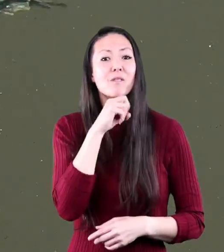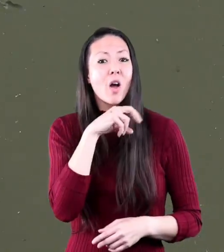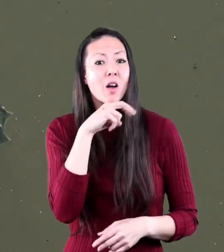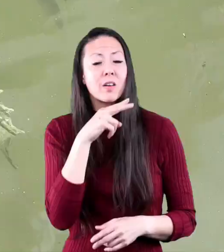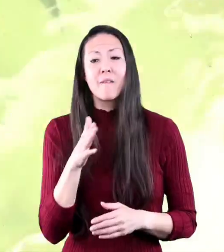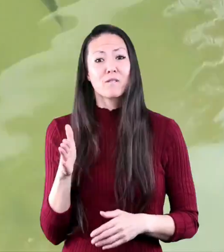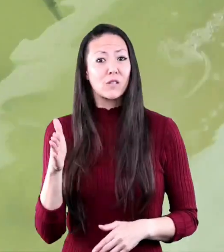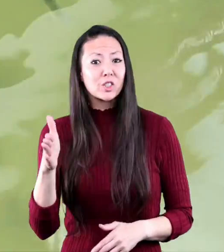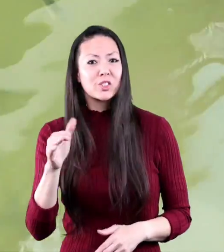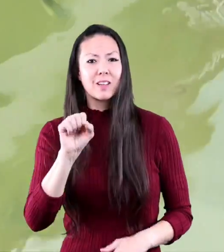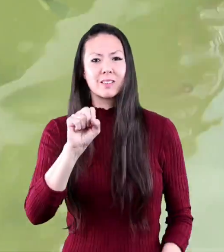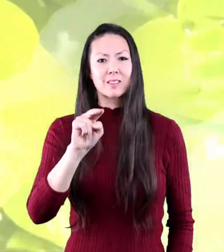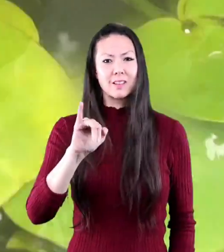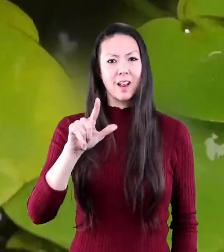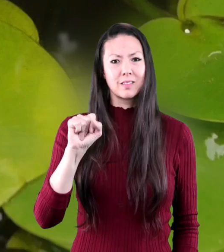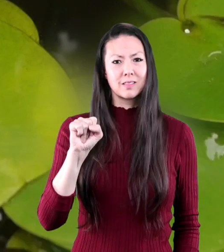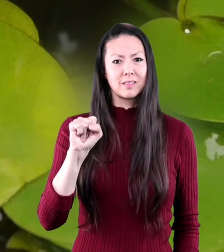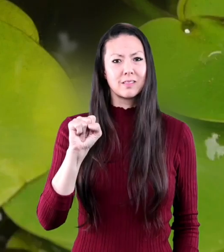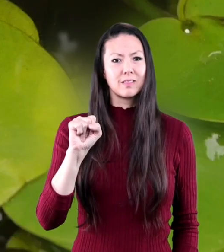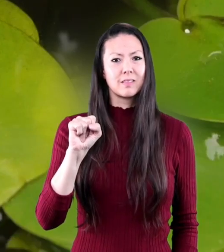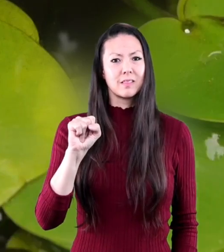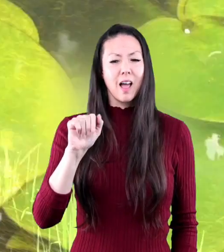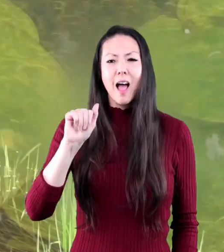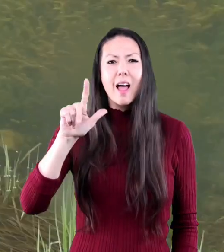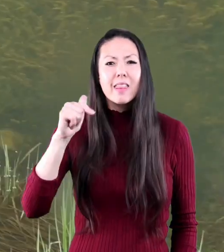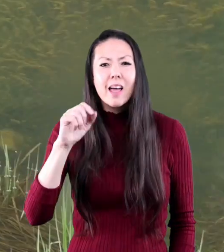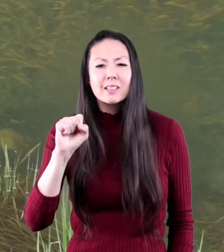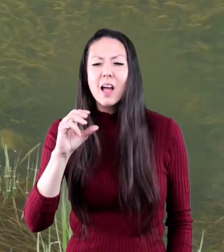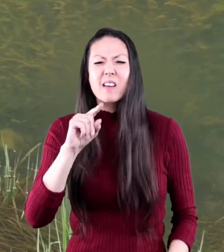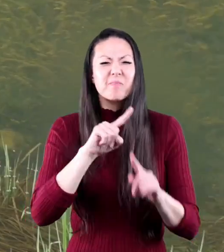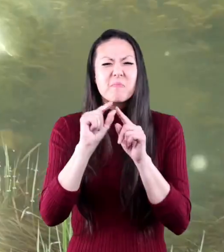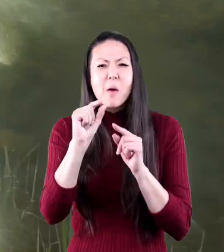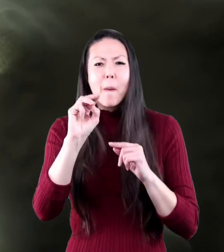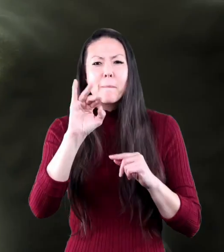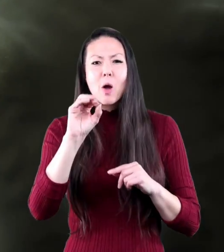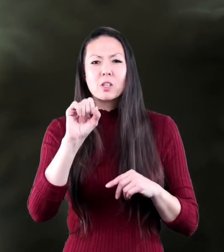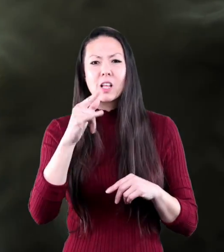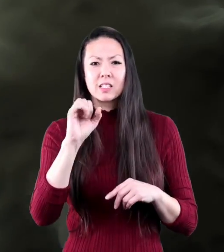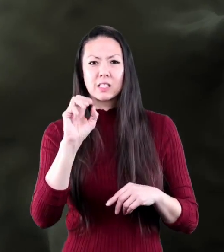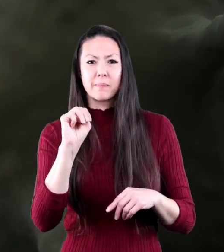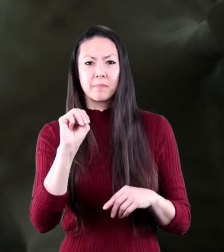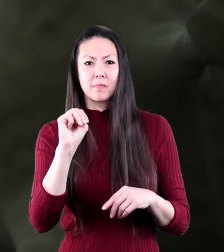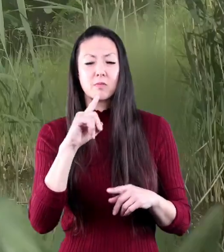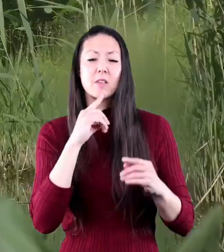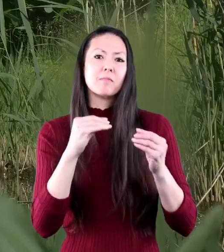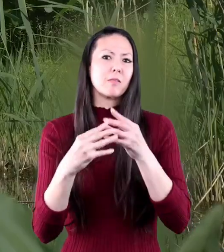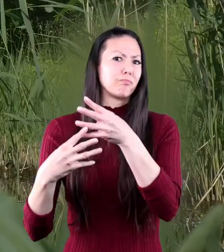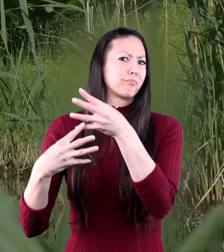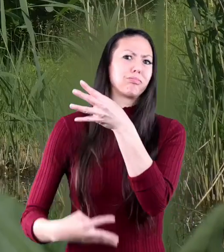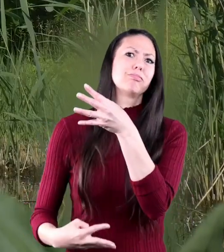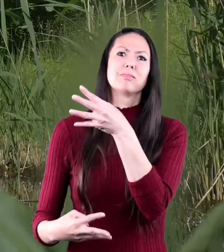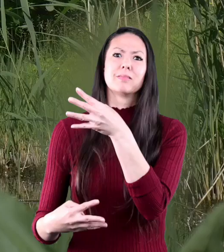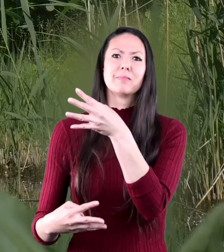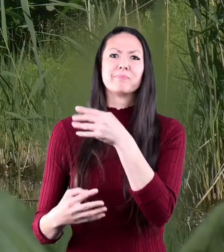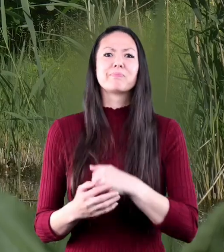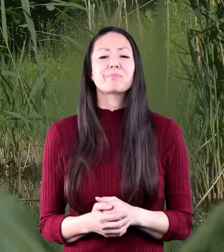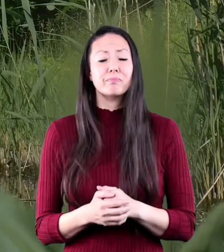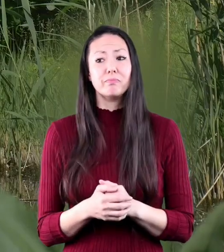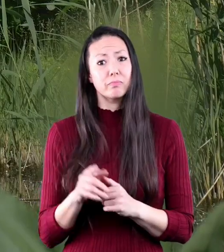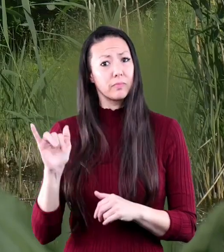fish snails algae microorganisms and much more live there in